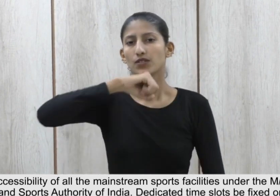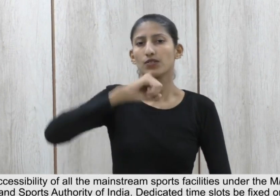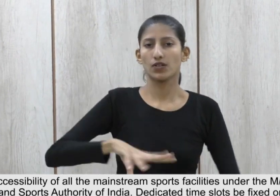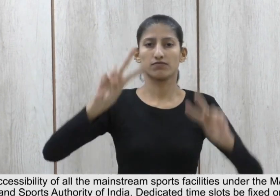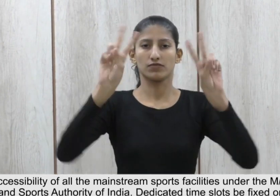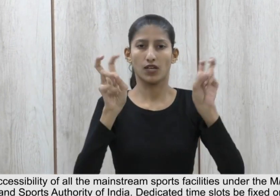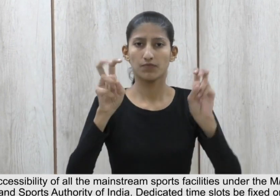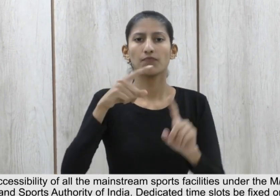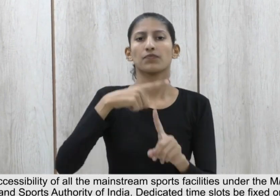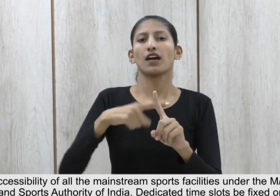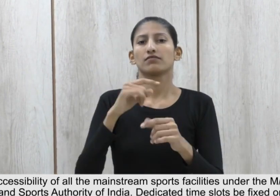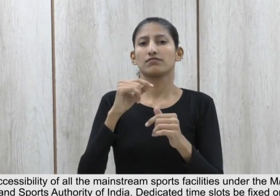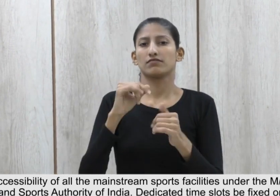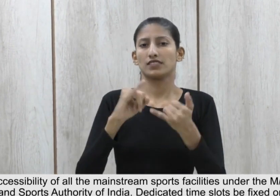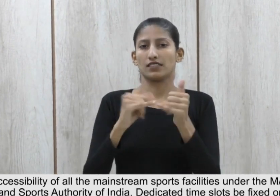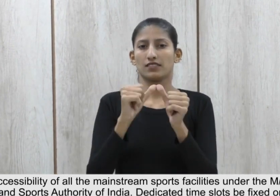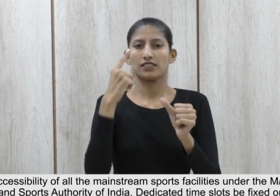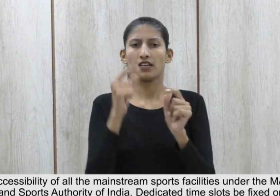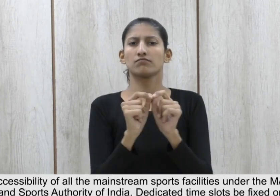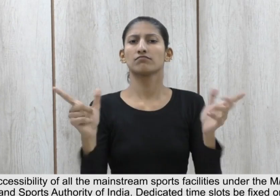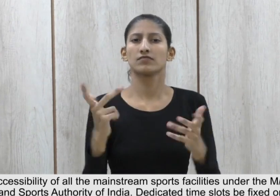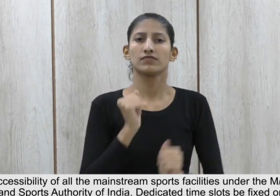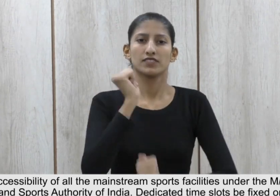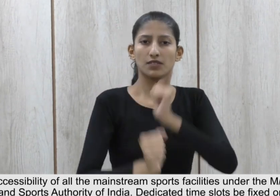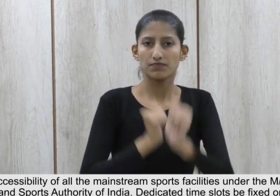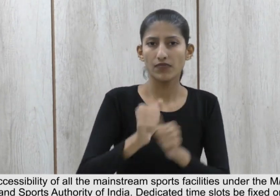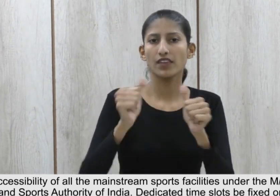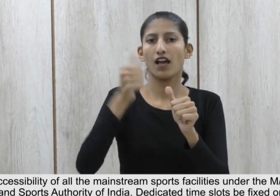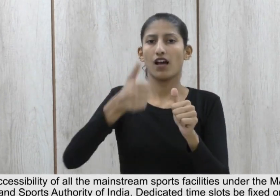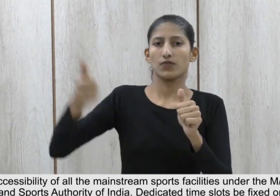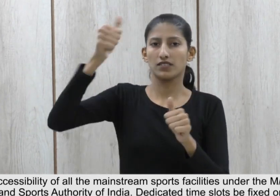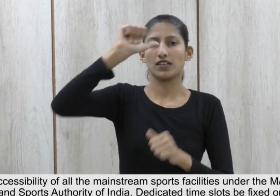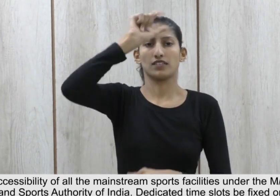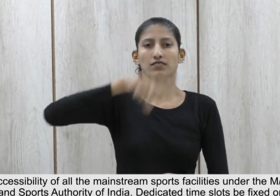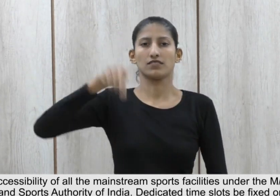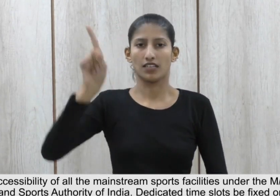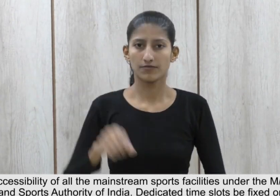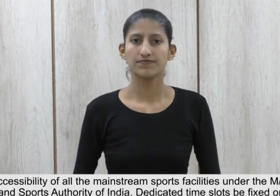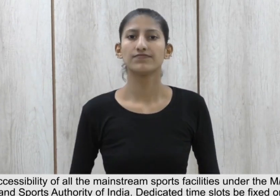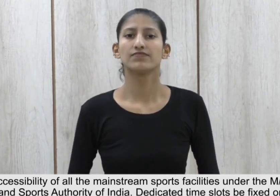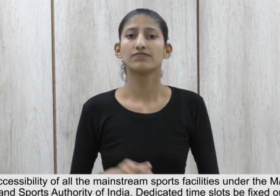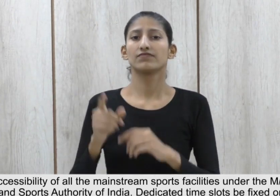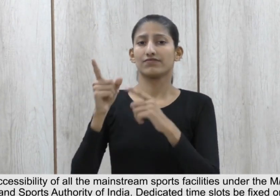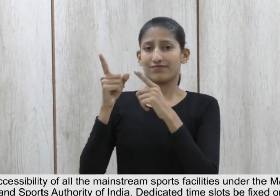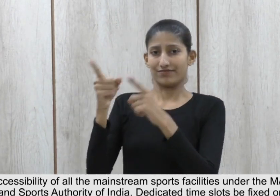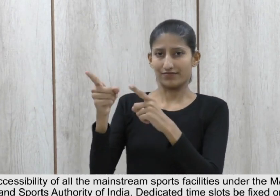mainstream sports facilities under the Ministry of Youth Affairs and Sports and